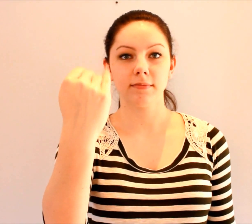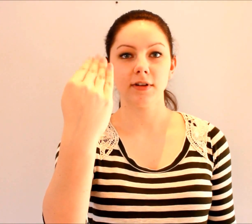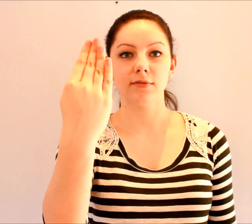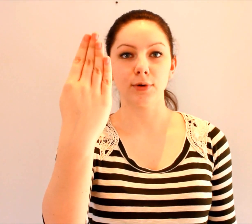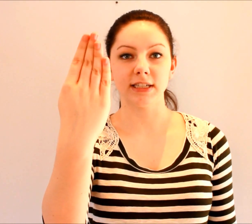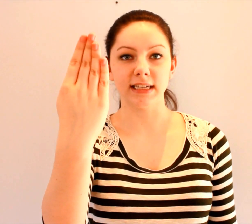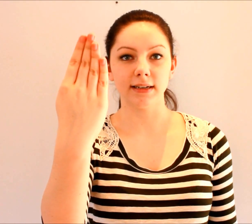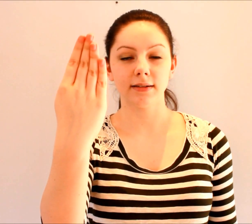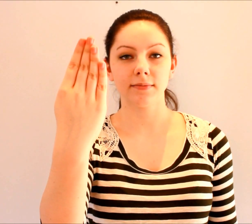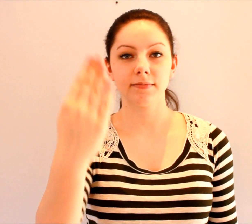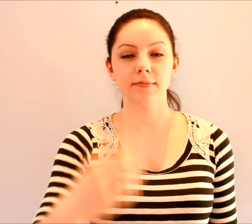Fourteen.